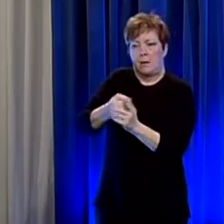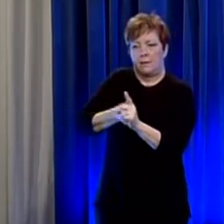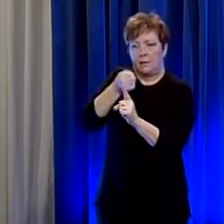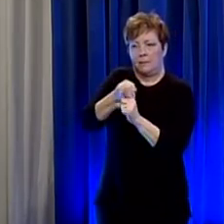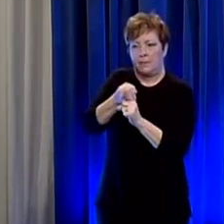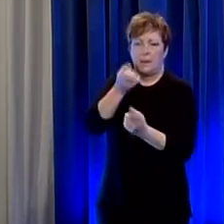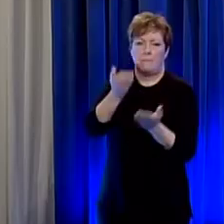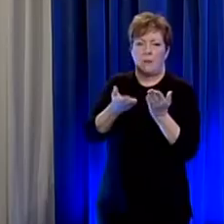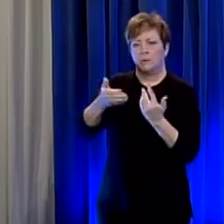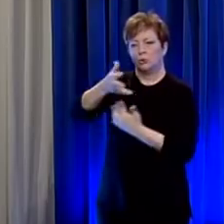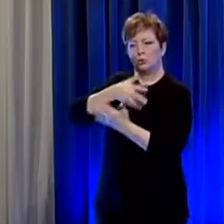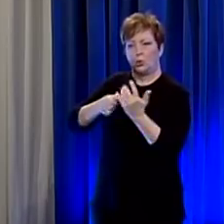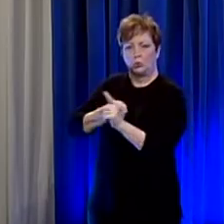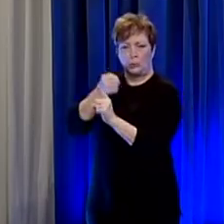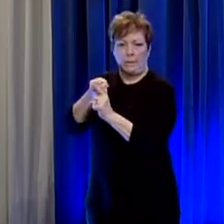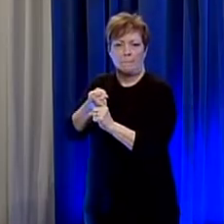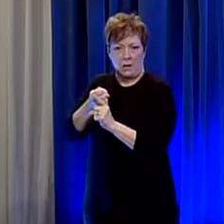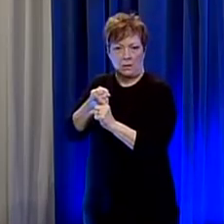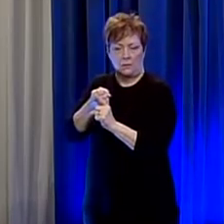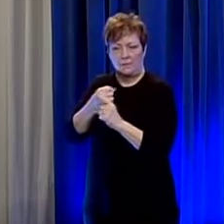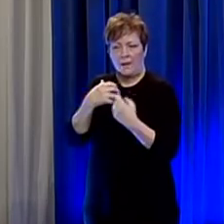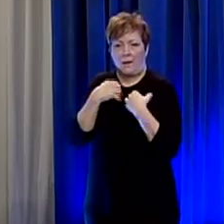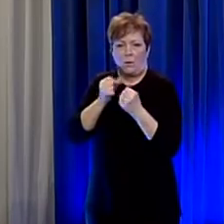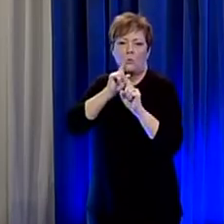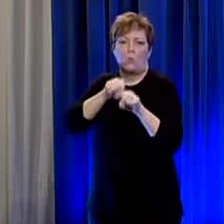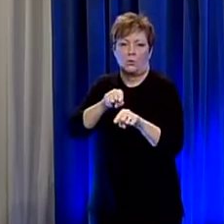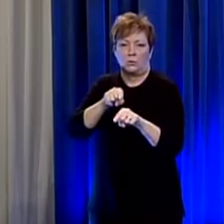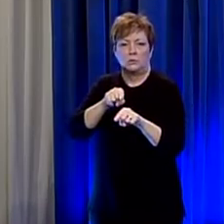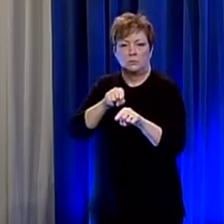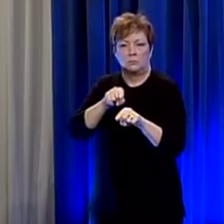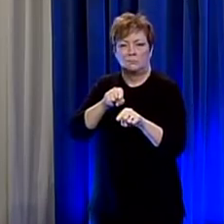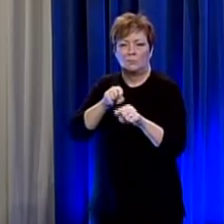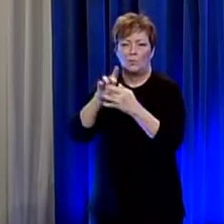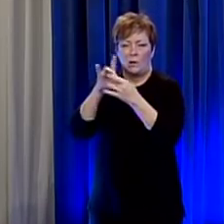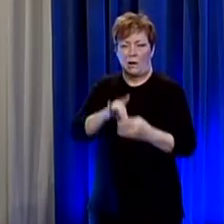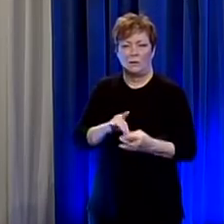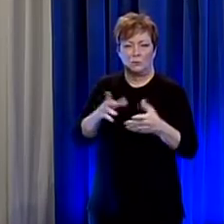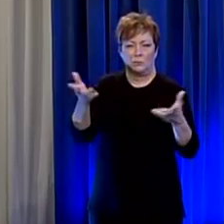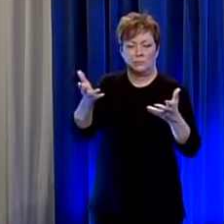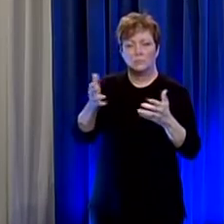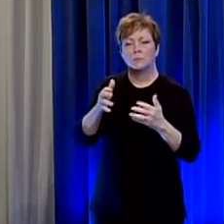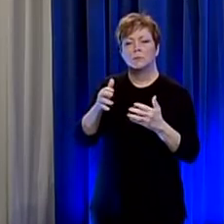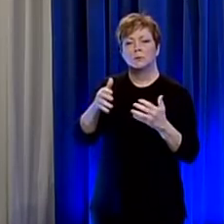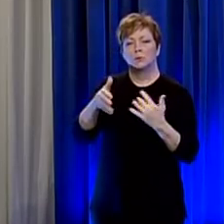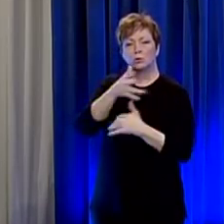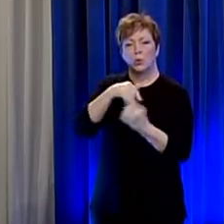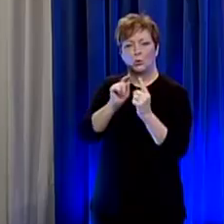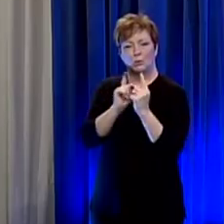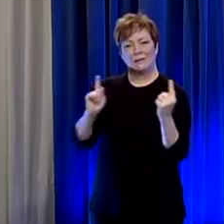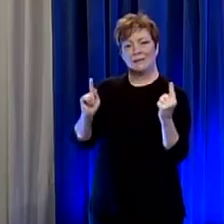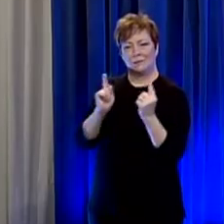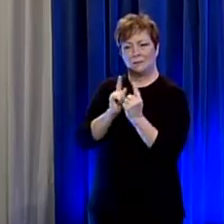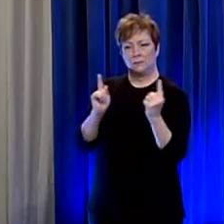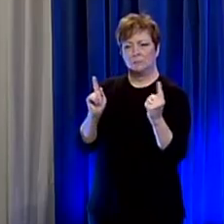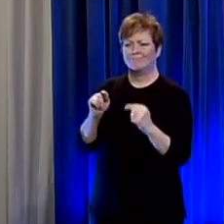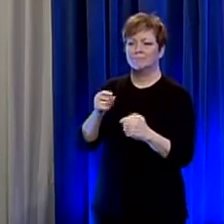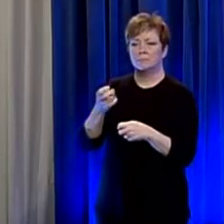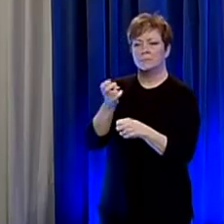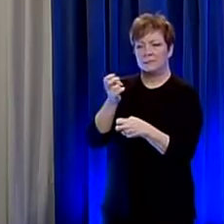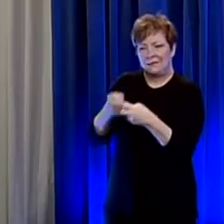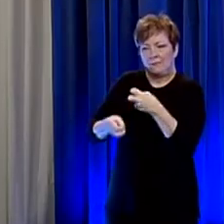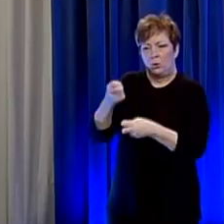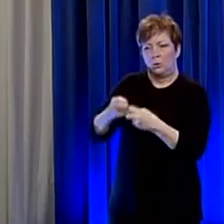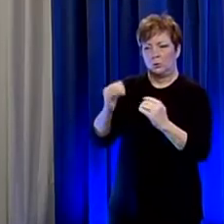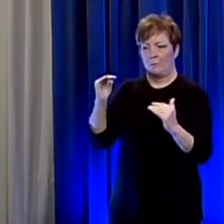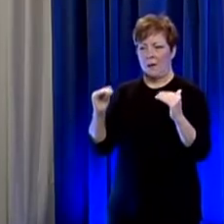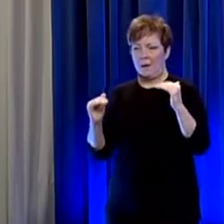maybe social impacts of health orders related to social distancing it's a very difficult balance um i i think all of